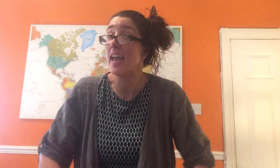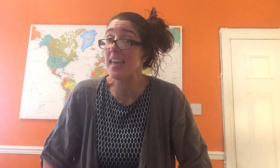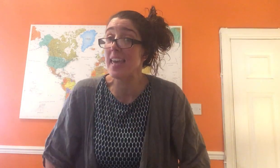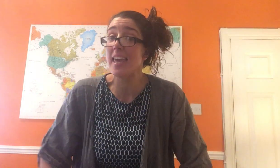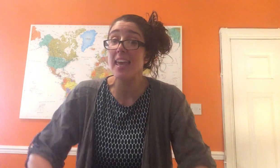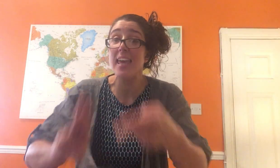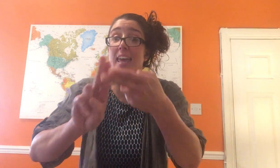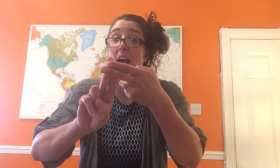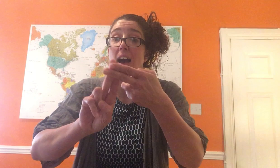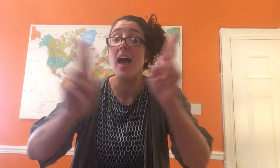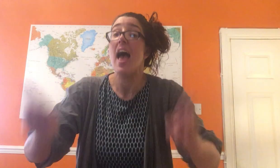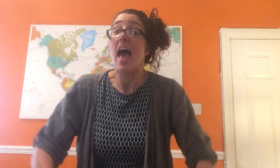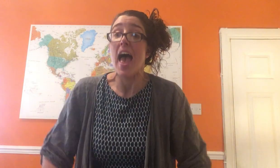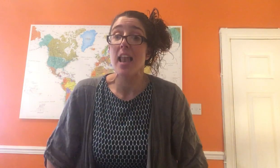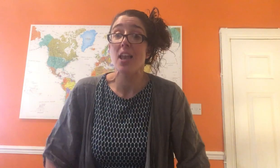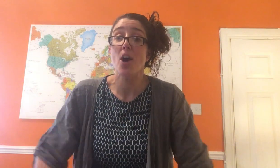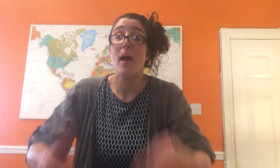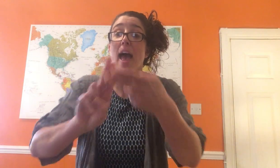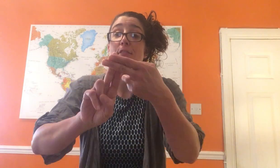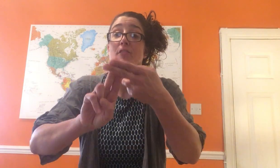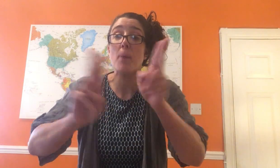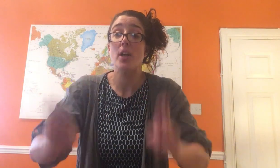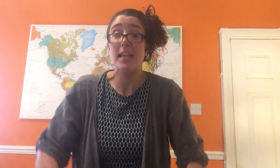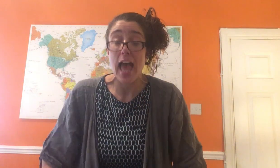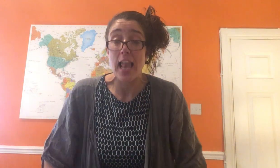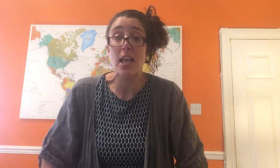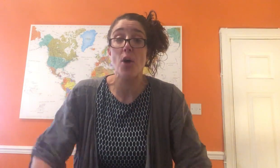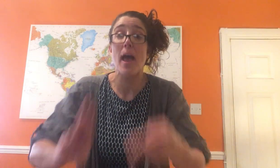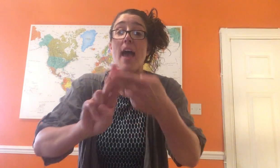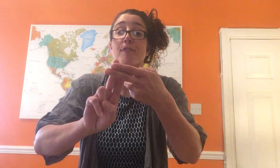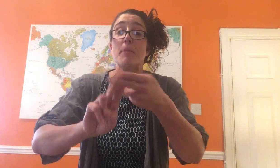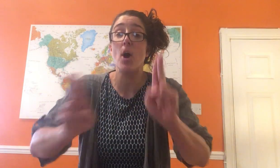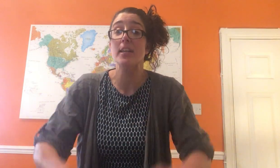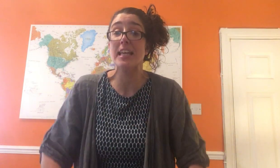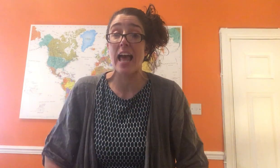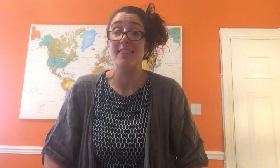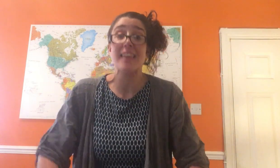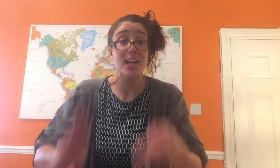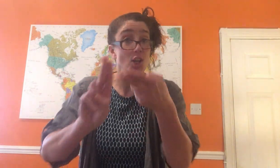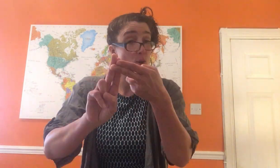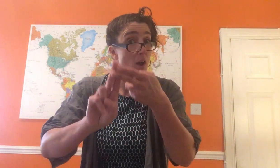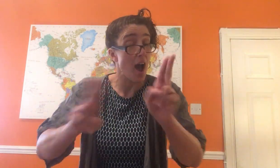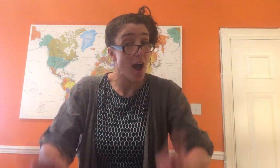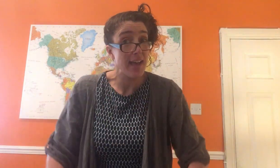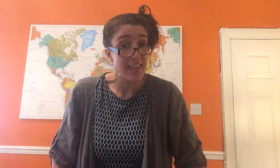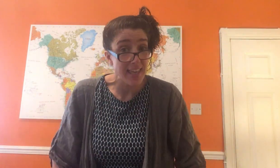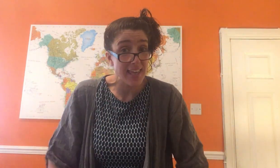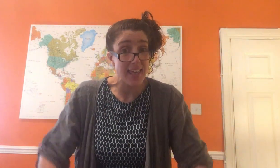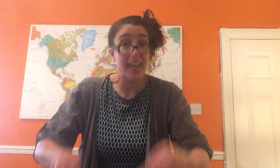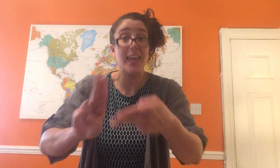here. Hello everybody, glad that you are here.